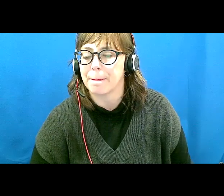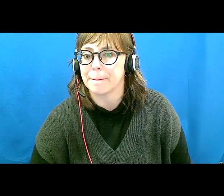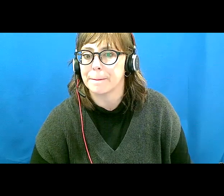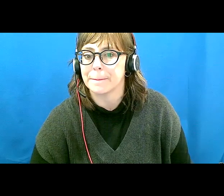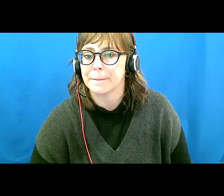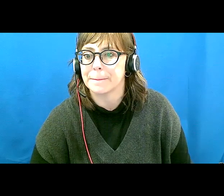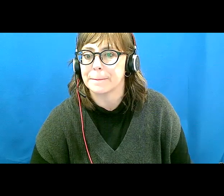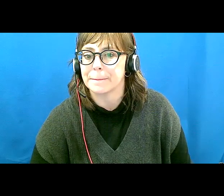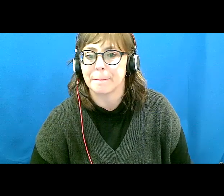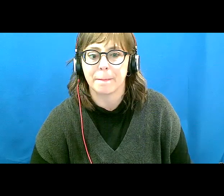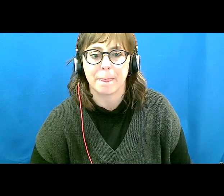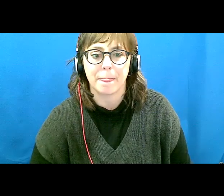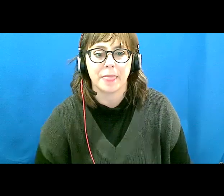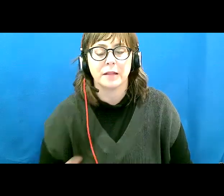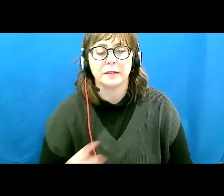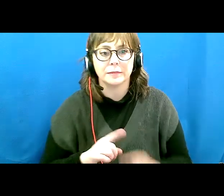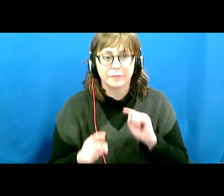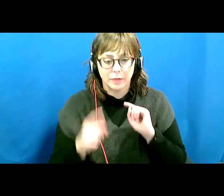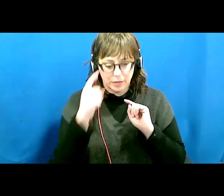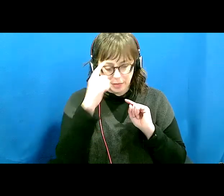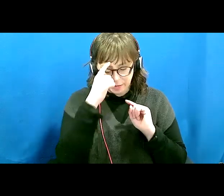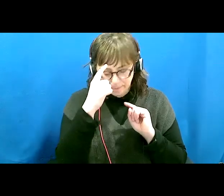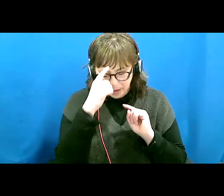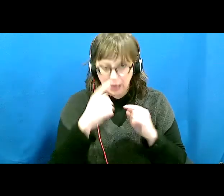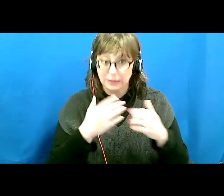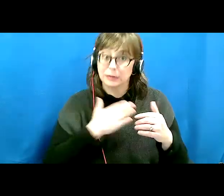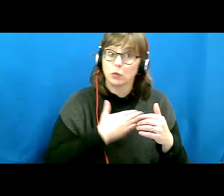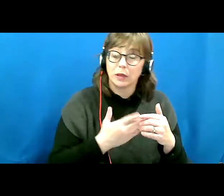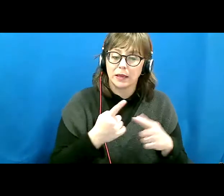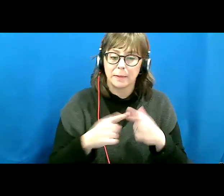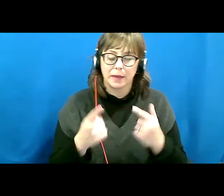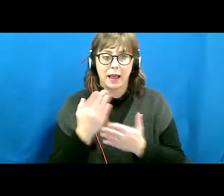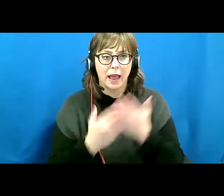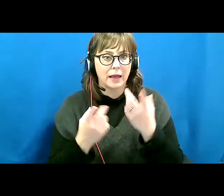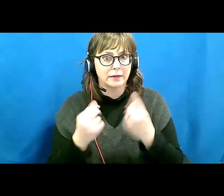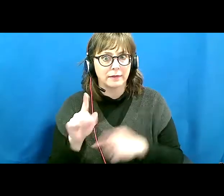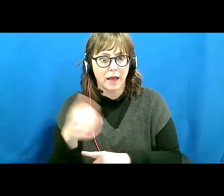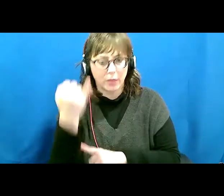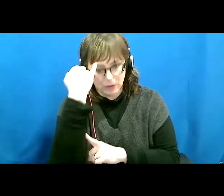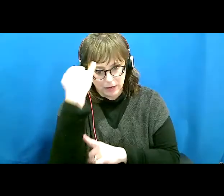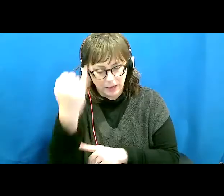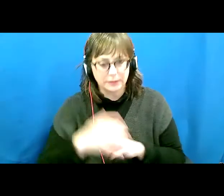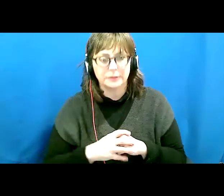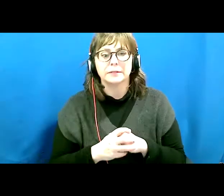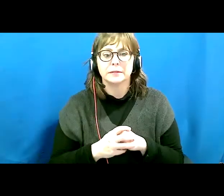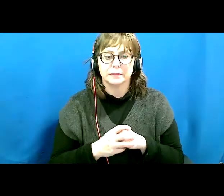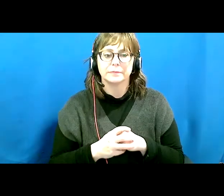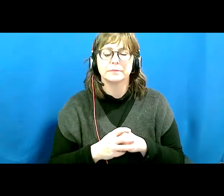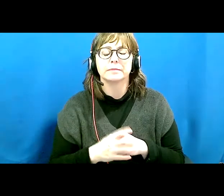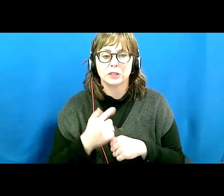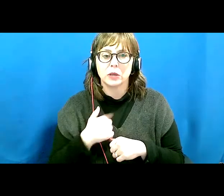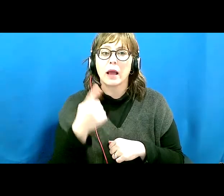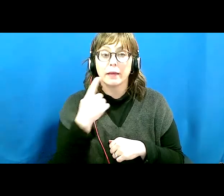The mind is willing. The hand has other ideas. So I think I will just go